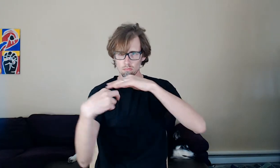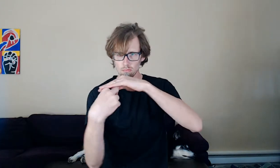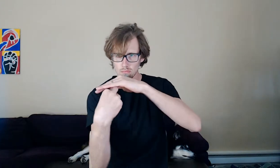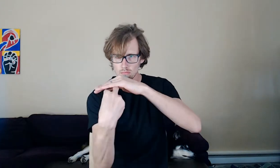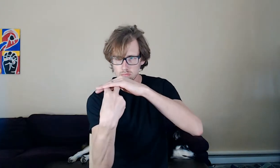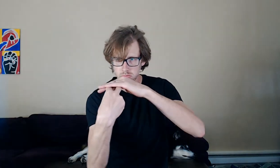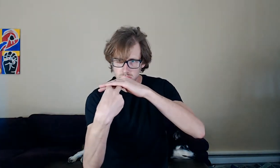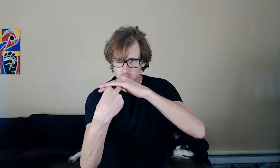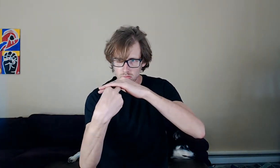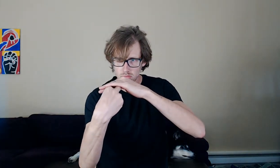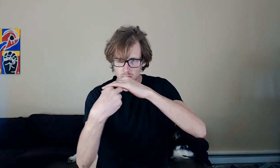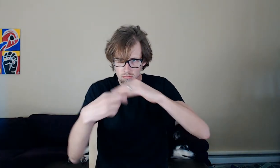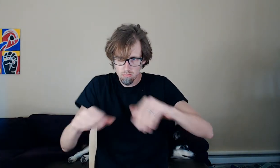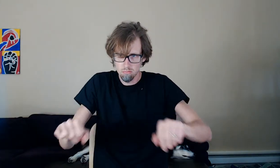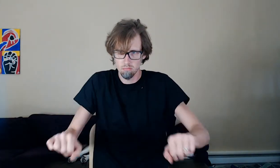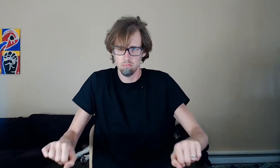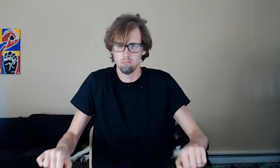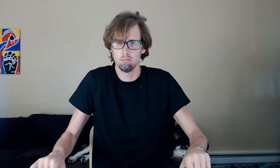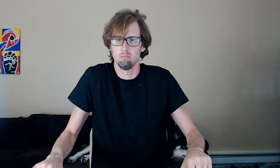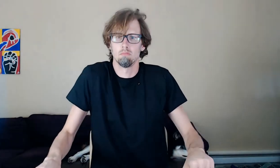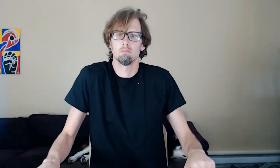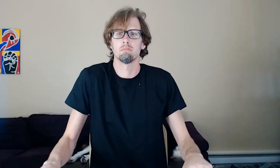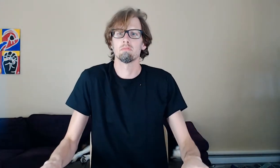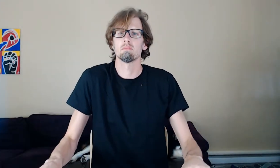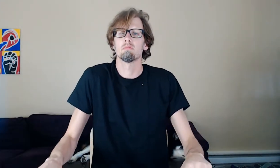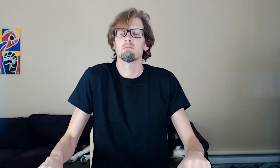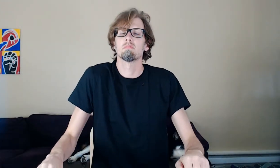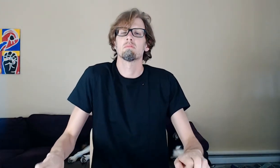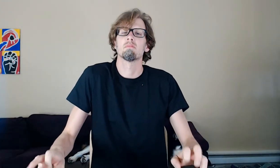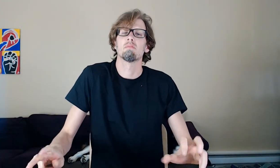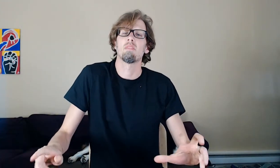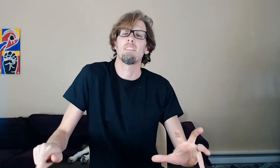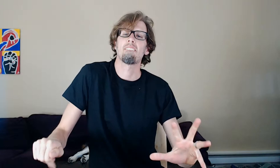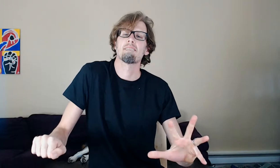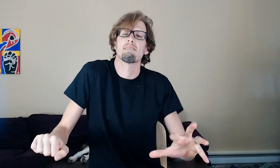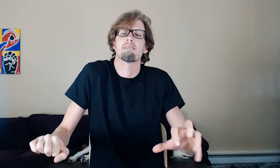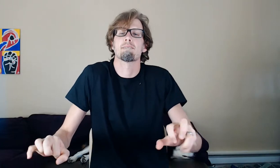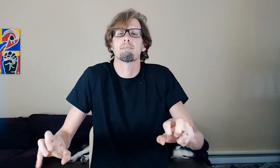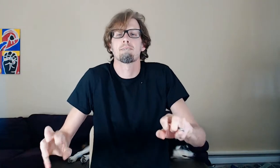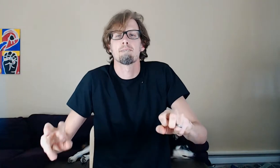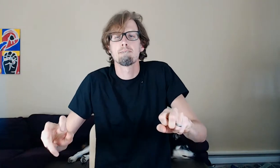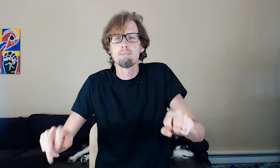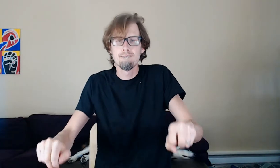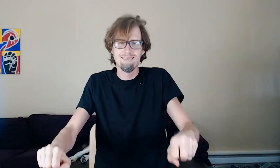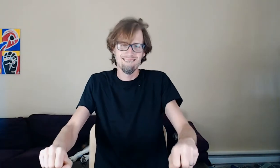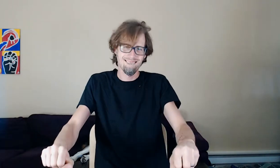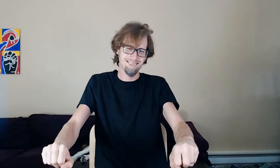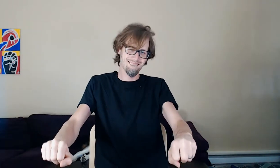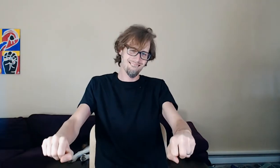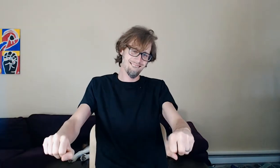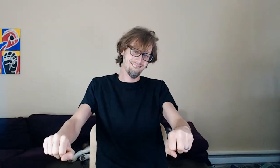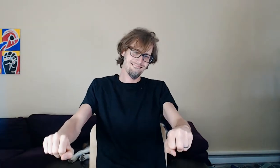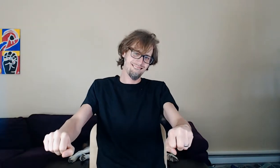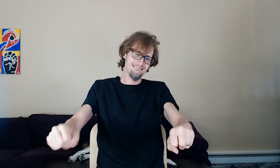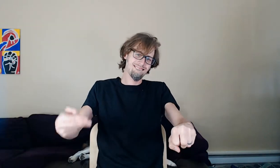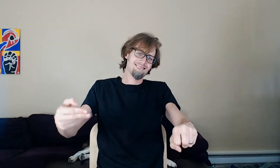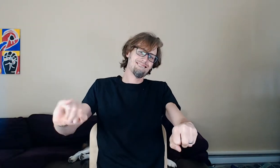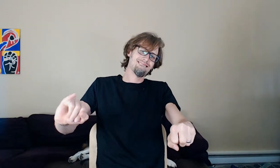I knew that I wouldn't have any trouble getting this wall up the stairs because it was pretty small, but if you have a bigger wall like that, you're probably going to want to make it in the room that it's going in.